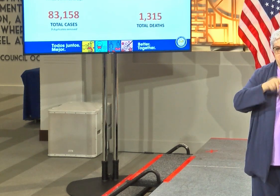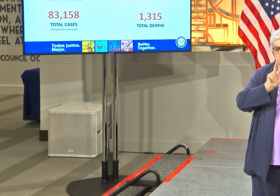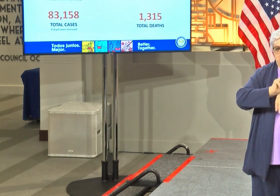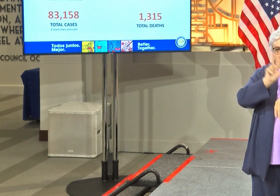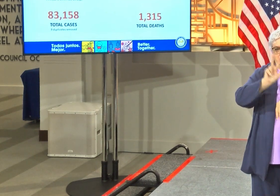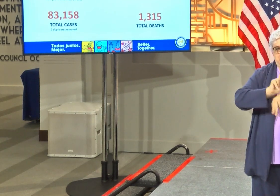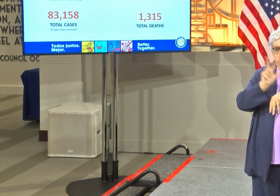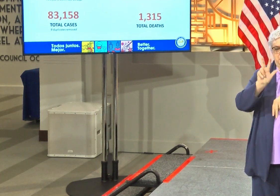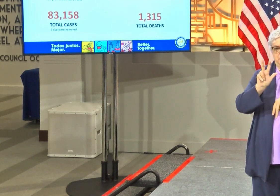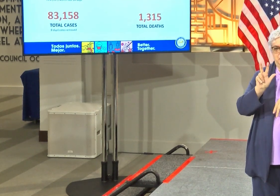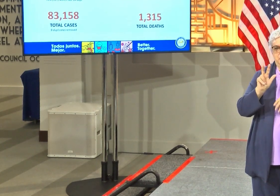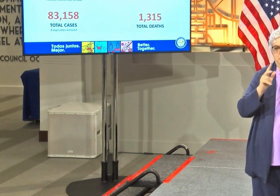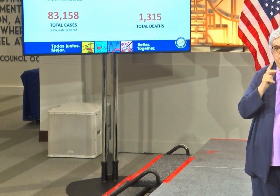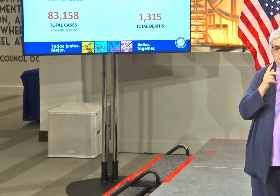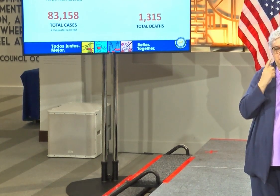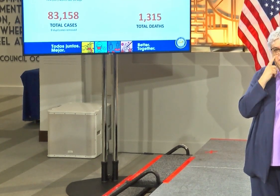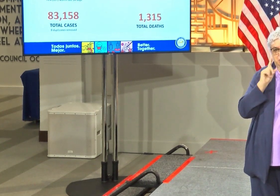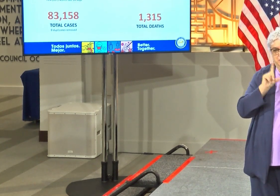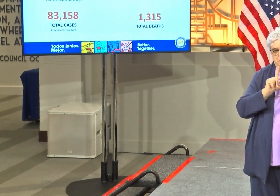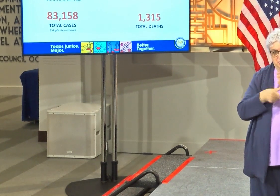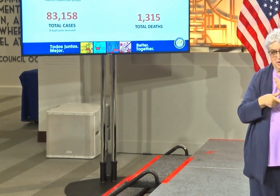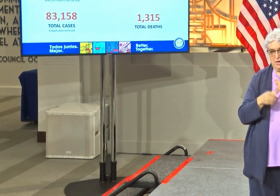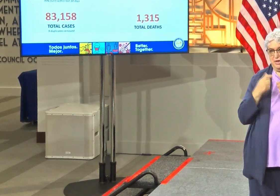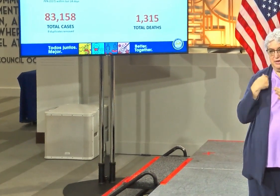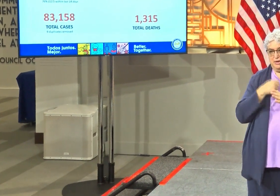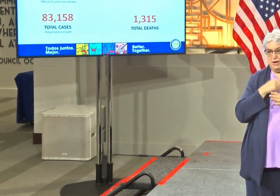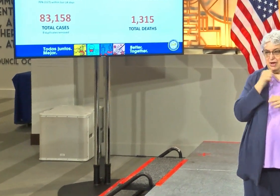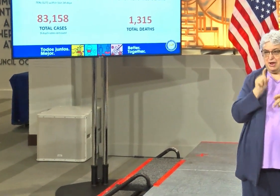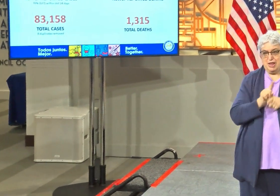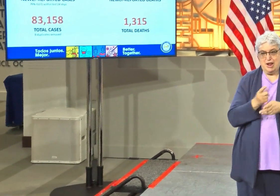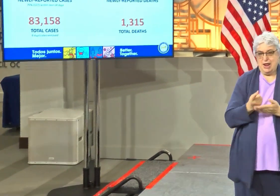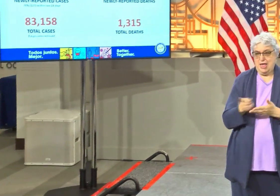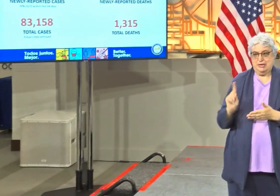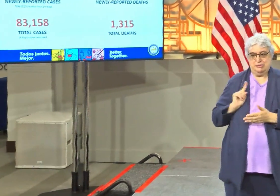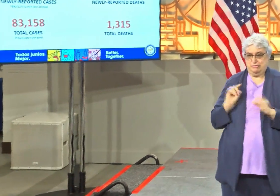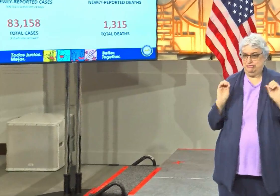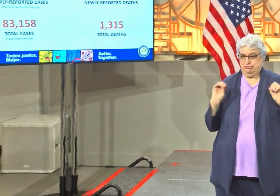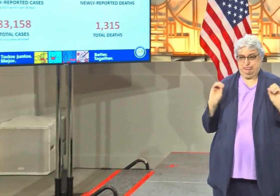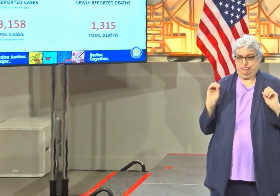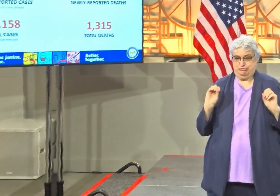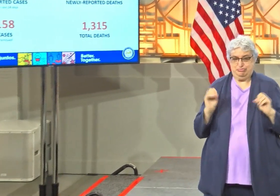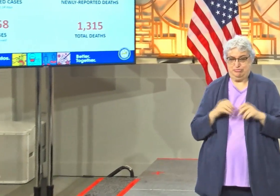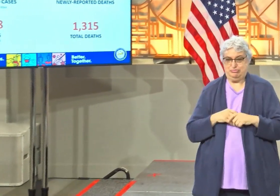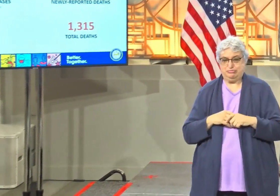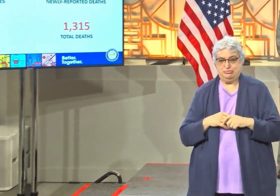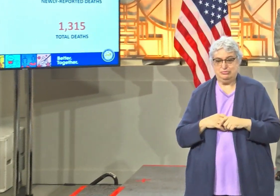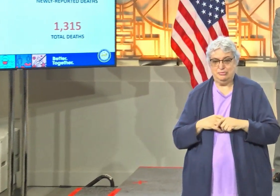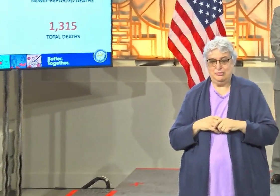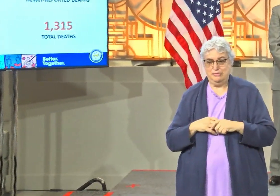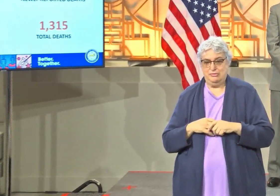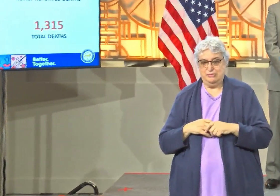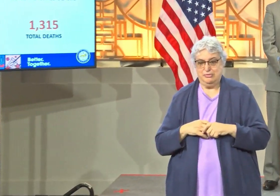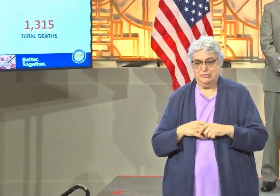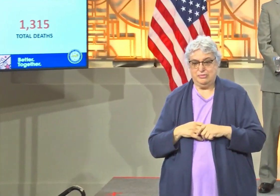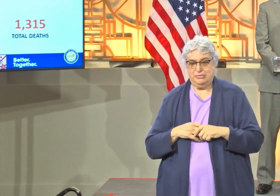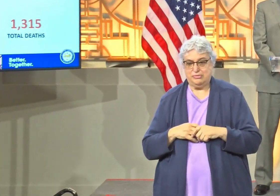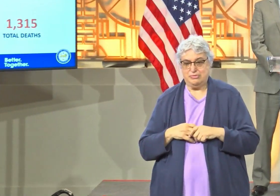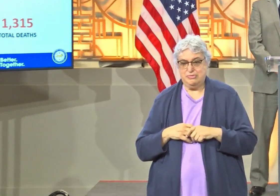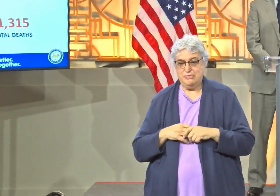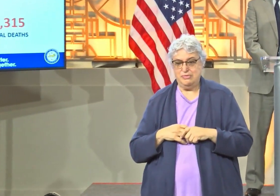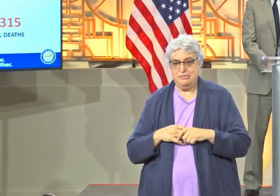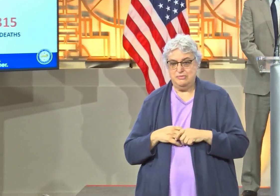a moment. You we didn't do them like last week, quite frankly,